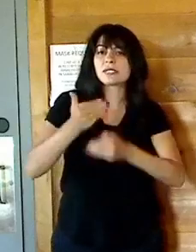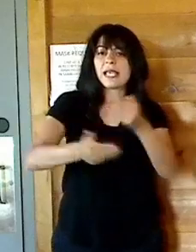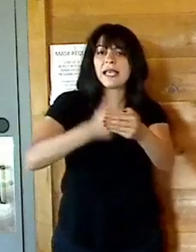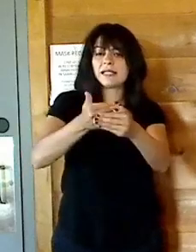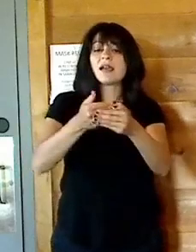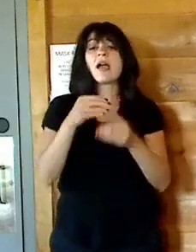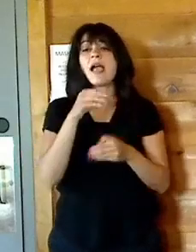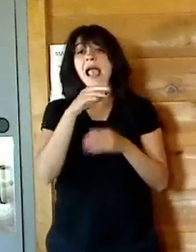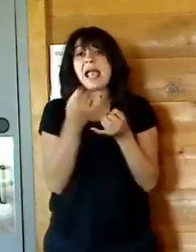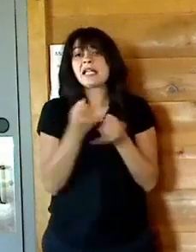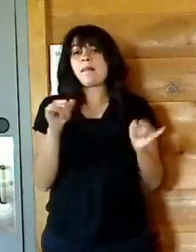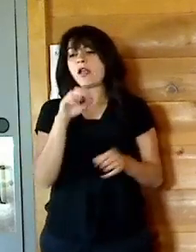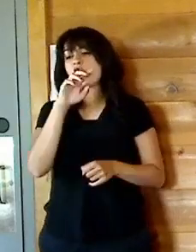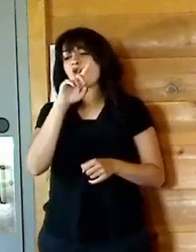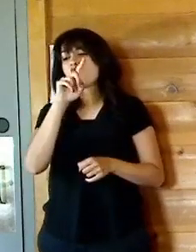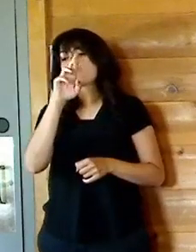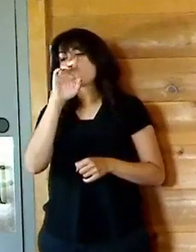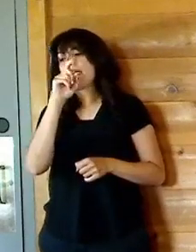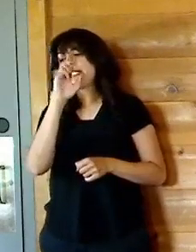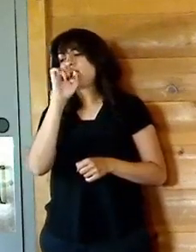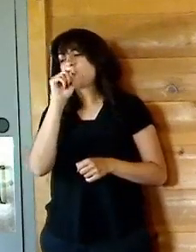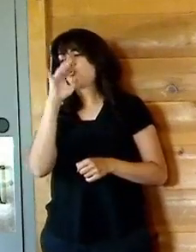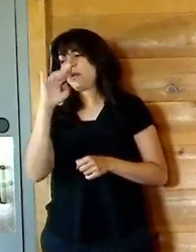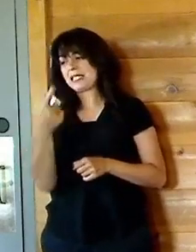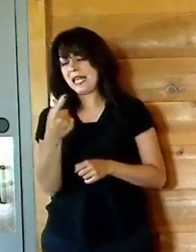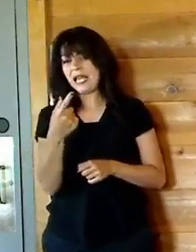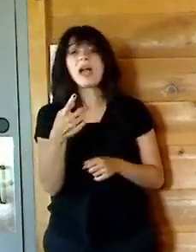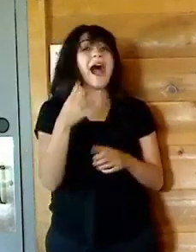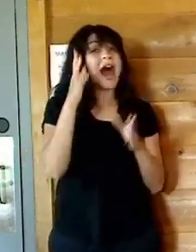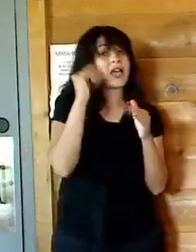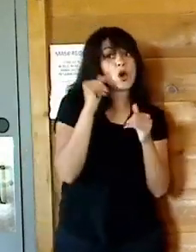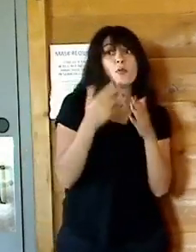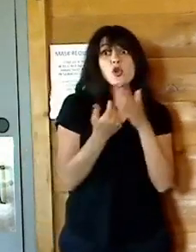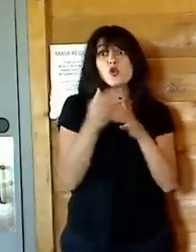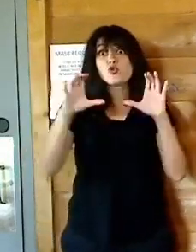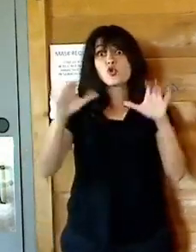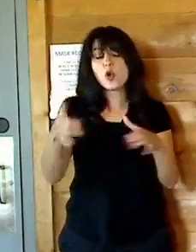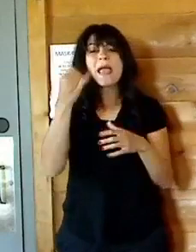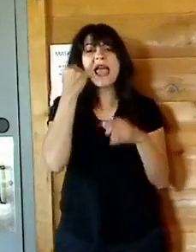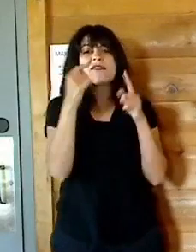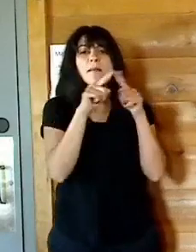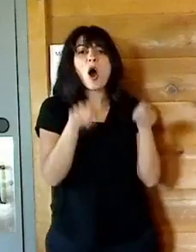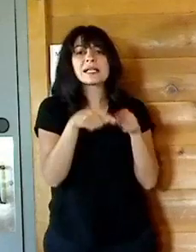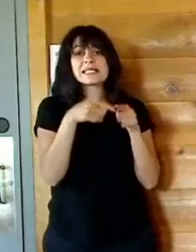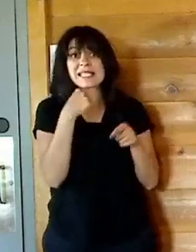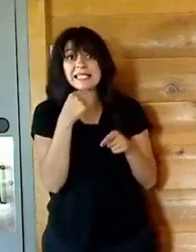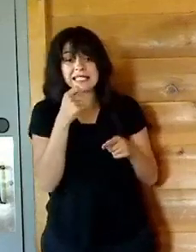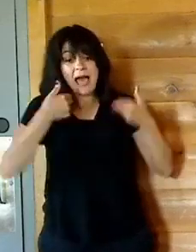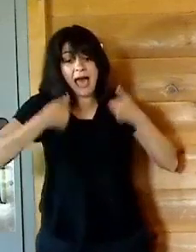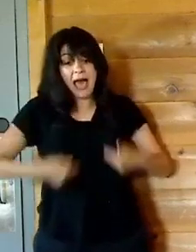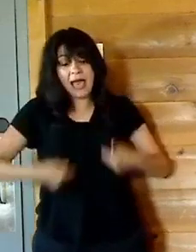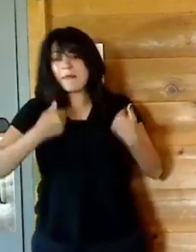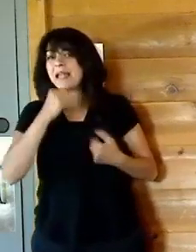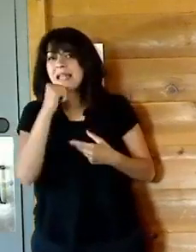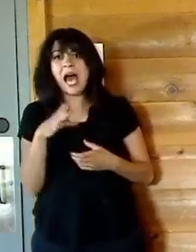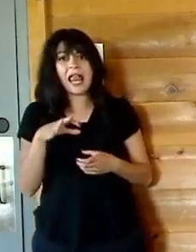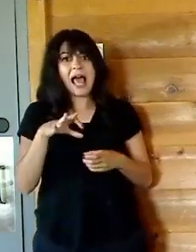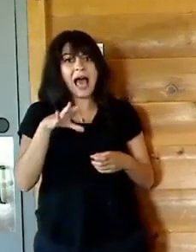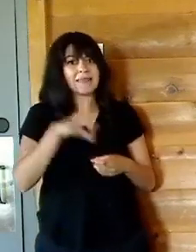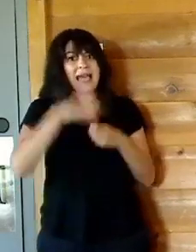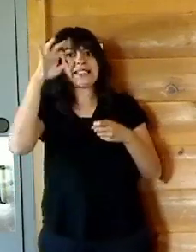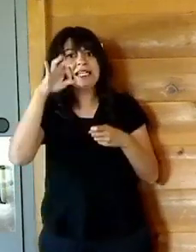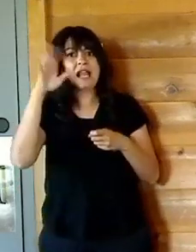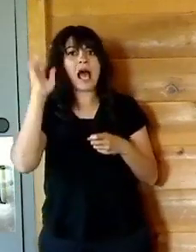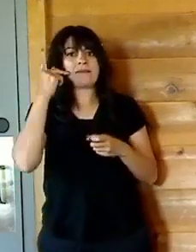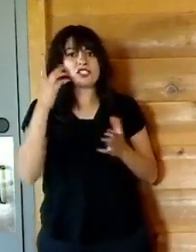that whoever comes forward when you check the box that says you are not an elected official, that you are actually not an elected official and that you meet